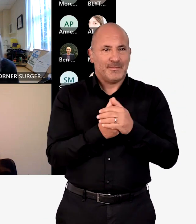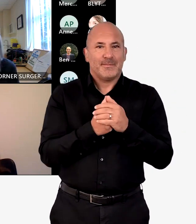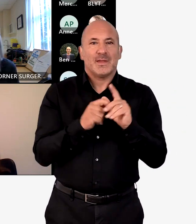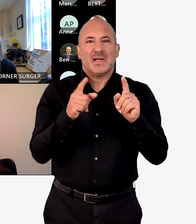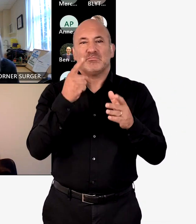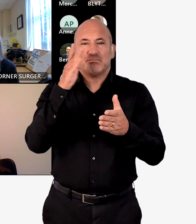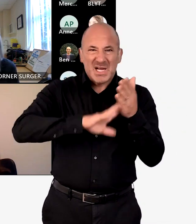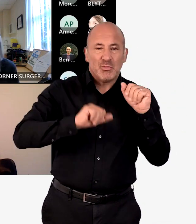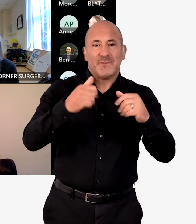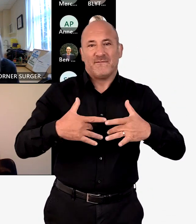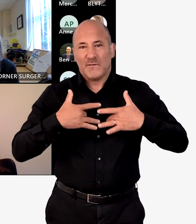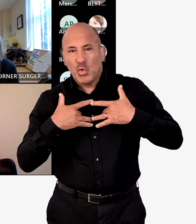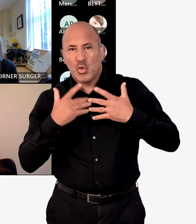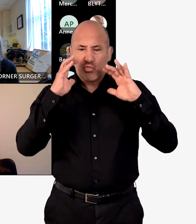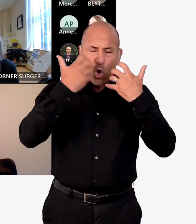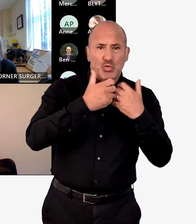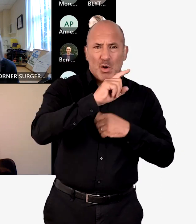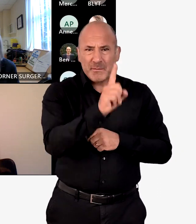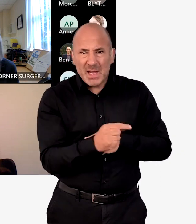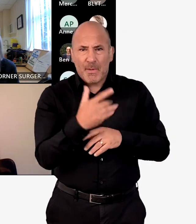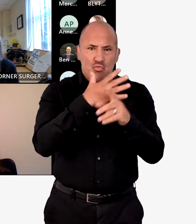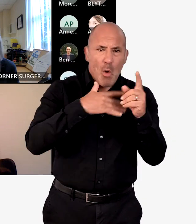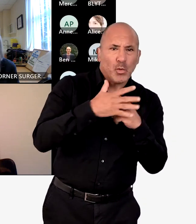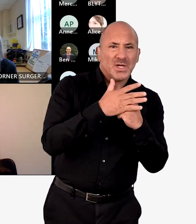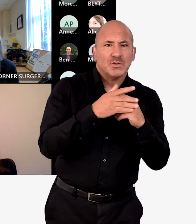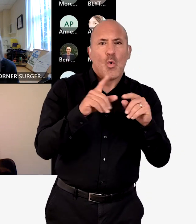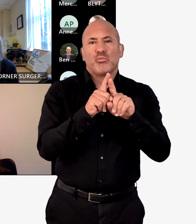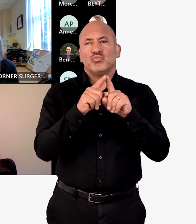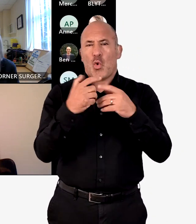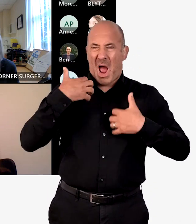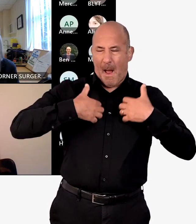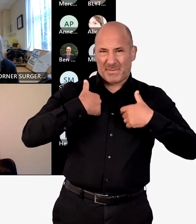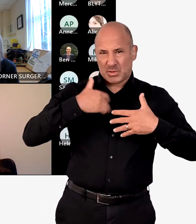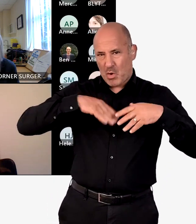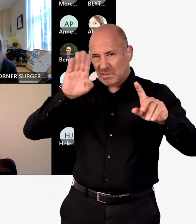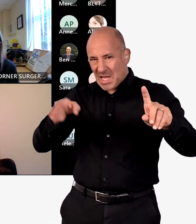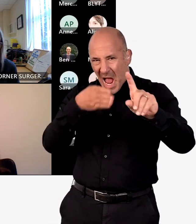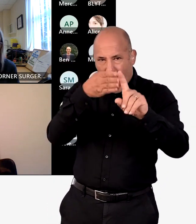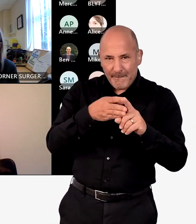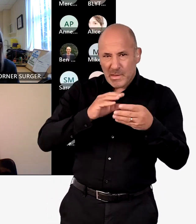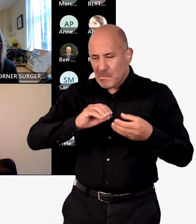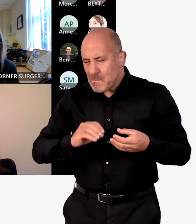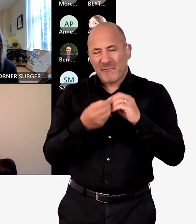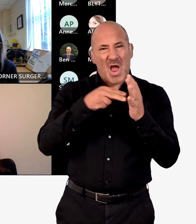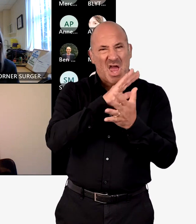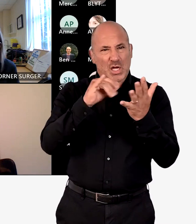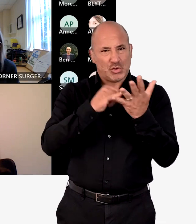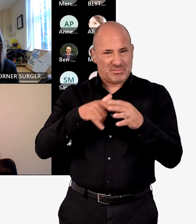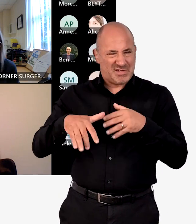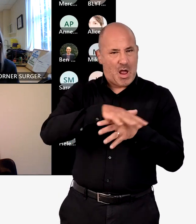operating in, the experiences, the views and concerns of people and communities, and also the ambitions that we were looking to